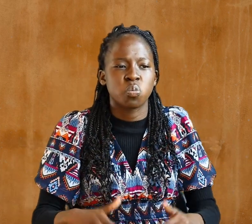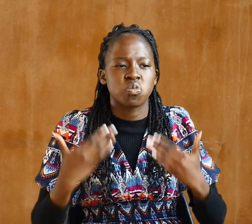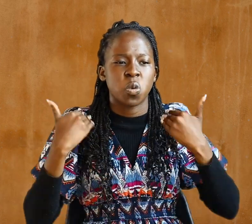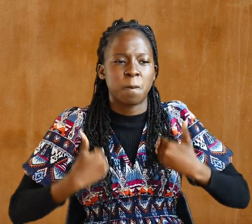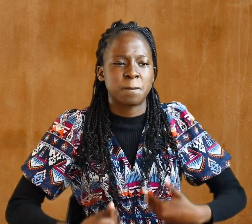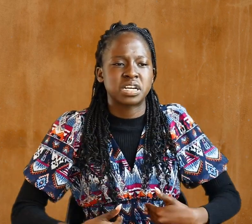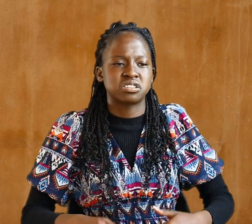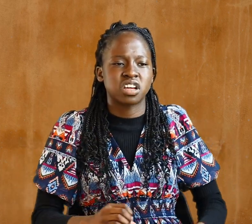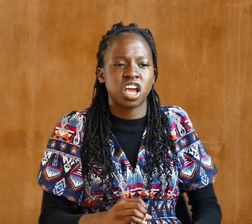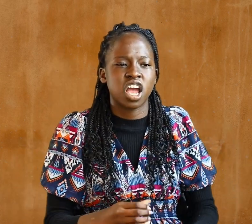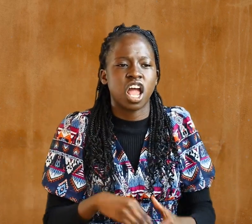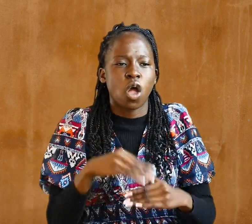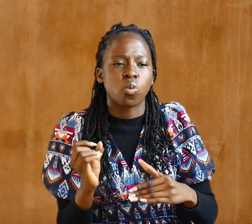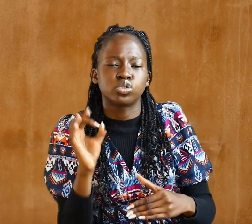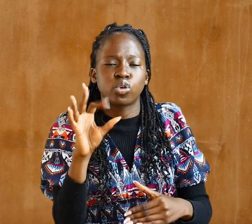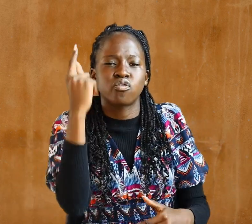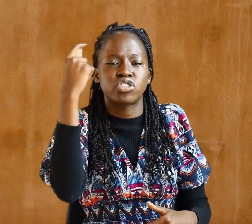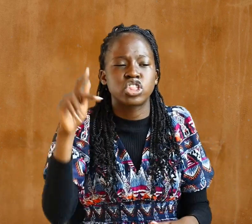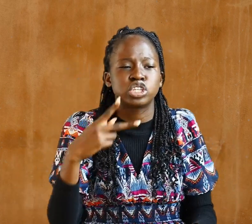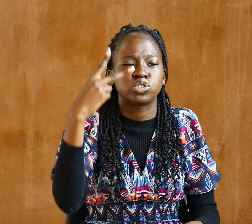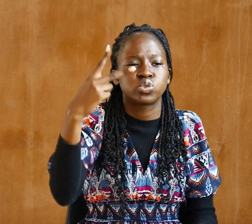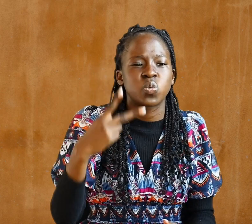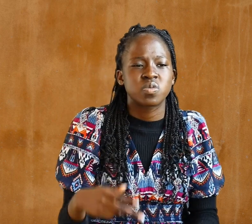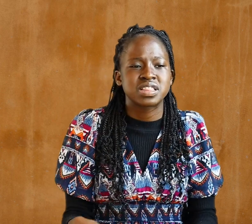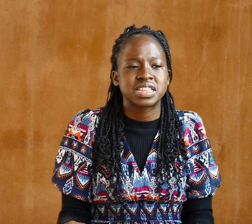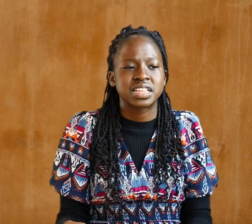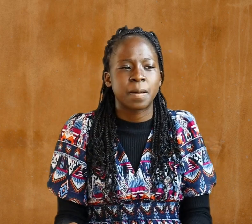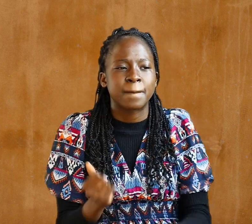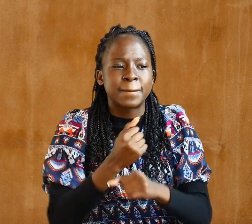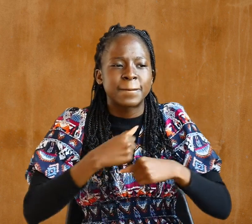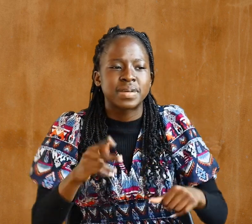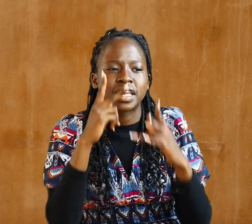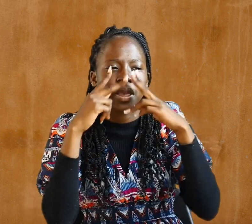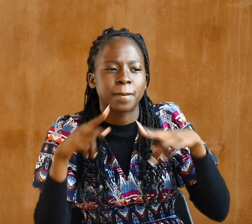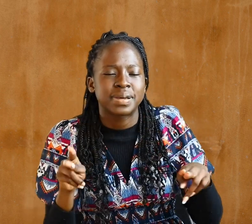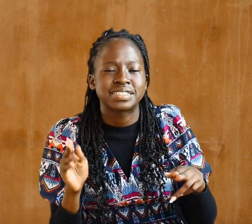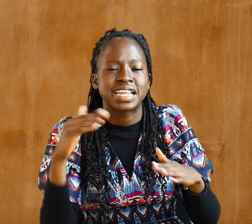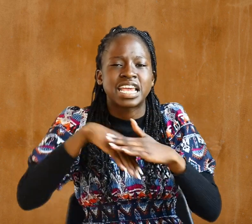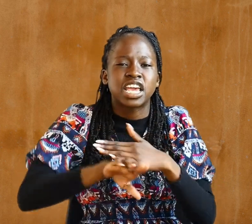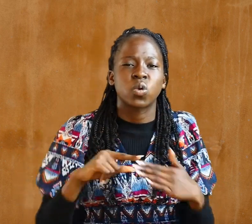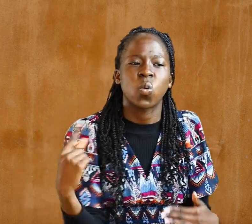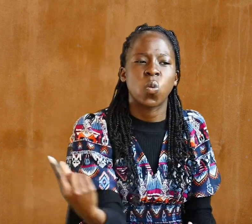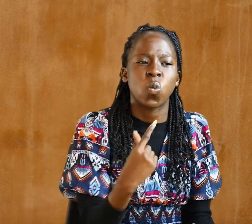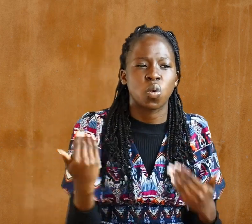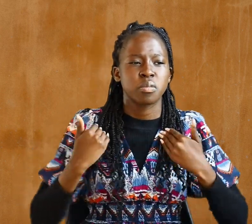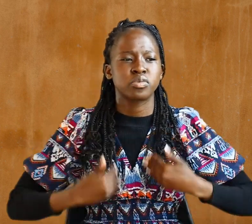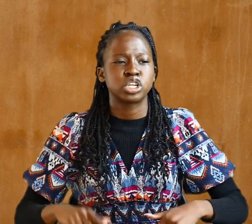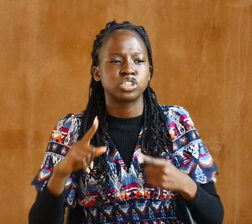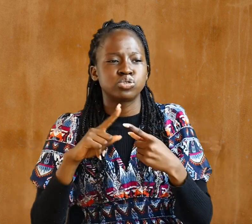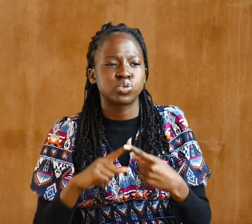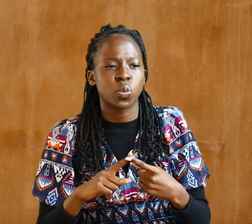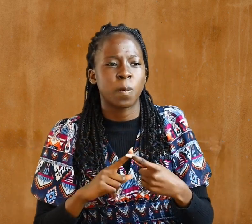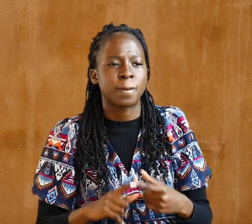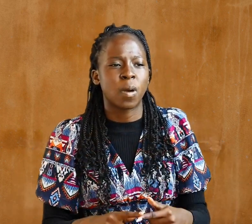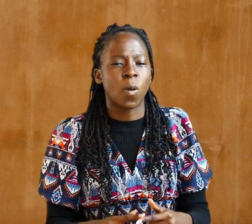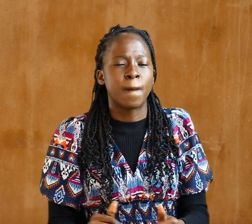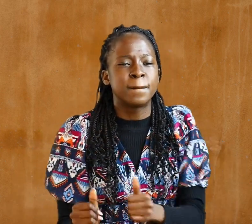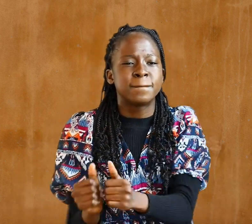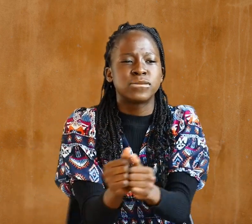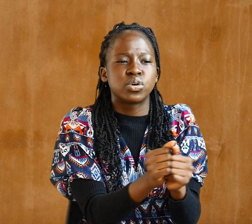thus making peace, and in one body to reconcile both of them to